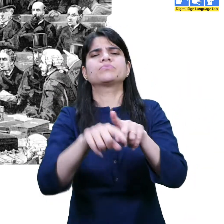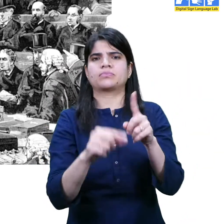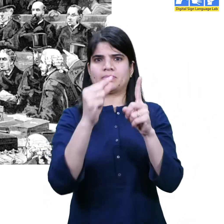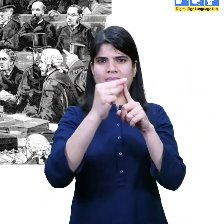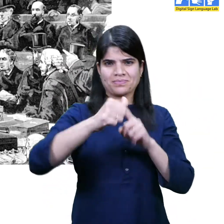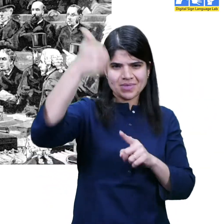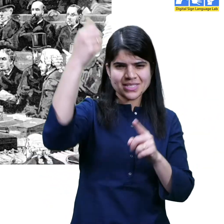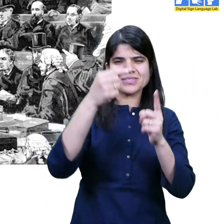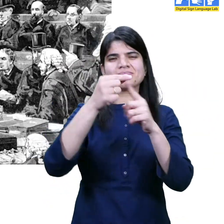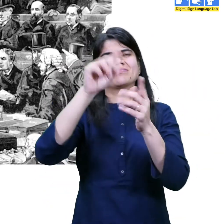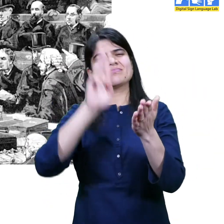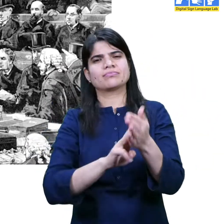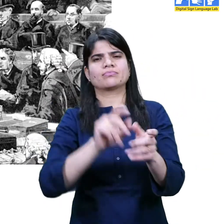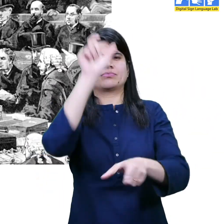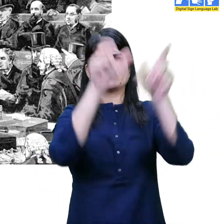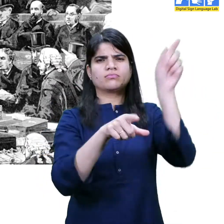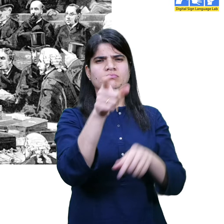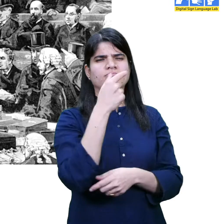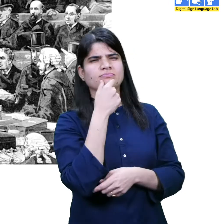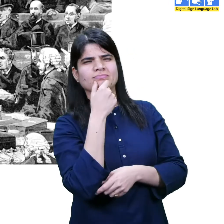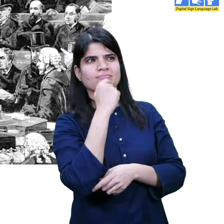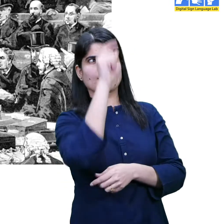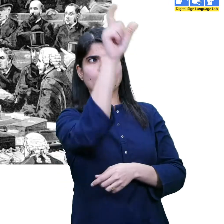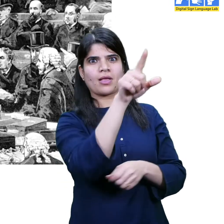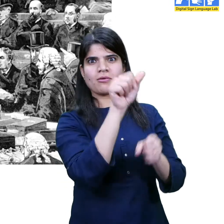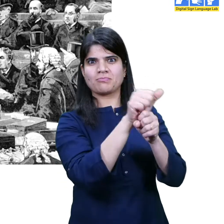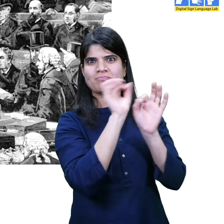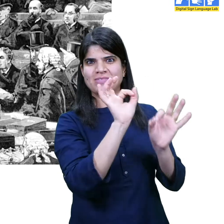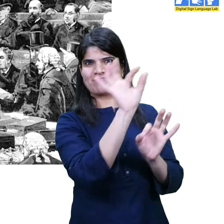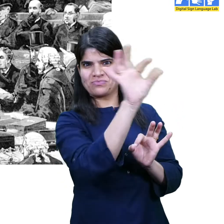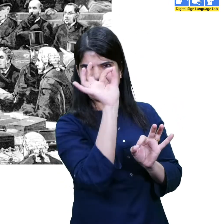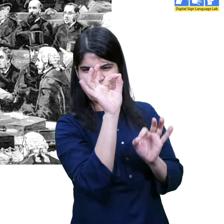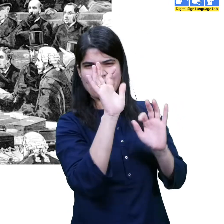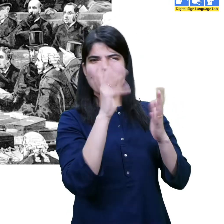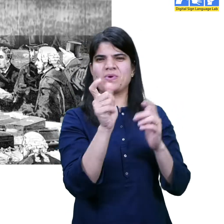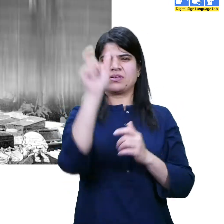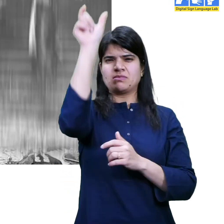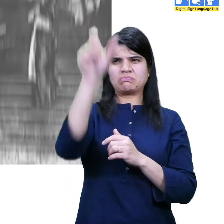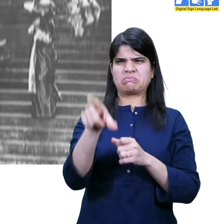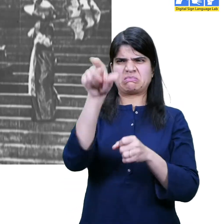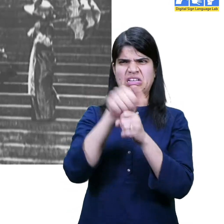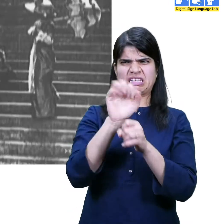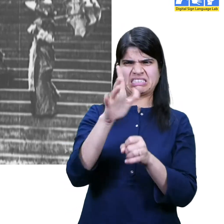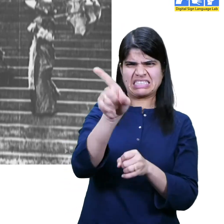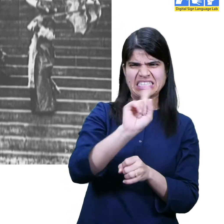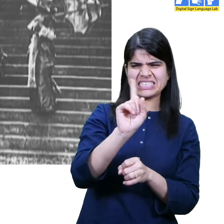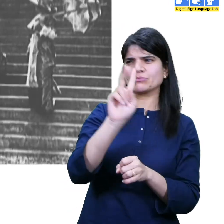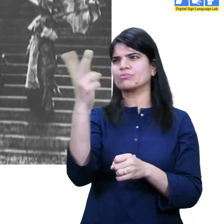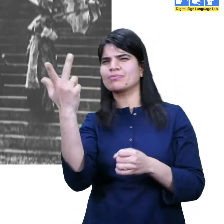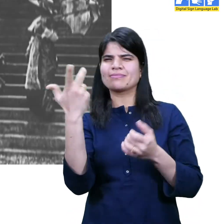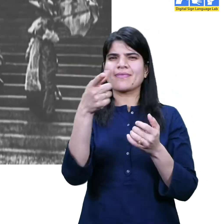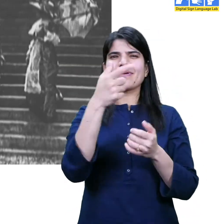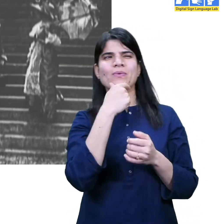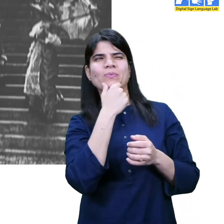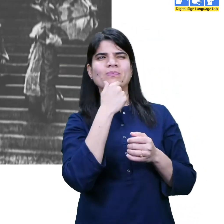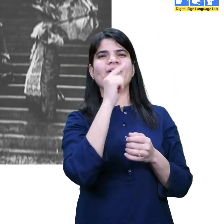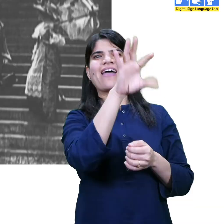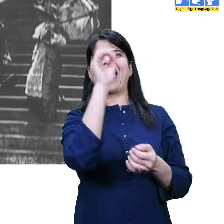For example, whenever there was an election to elect the better president or prime minister for the progress of the